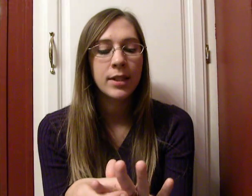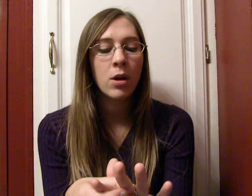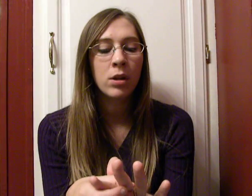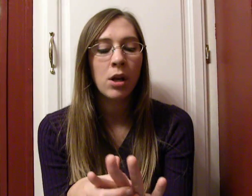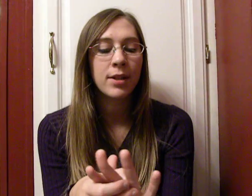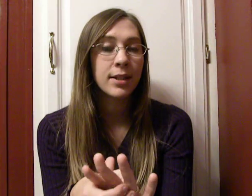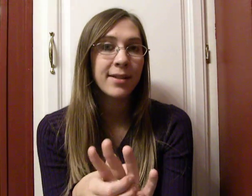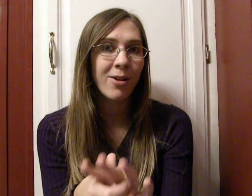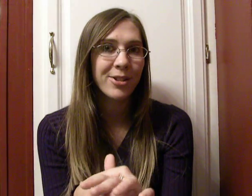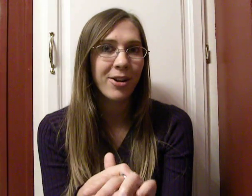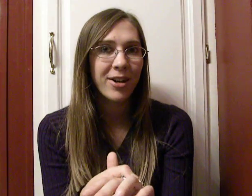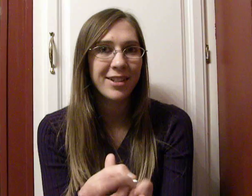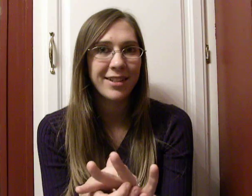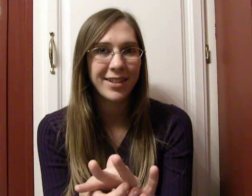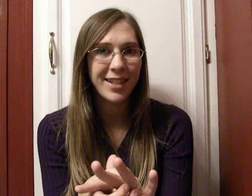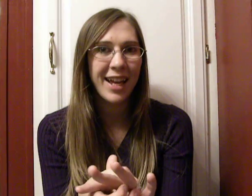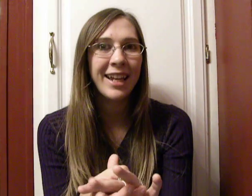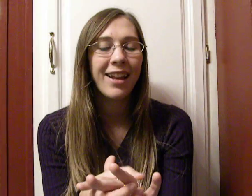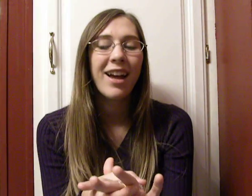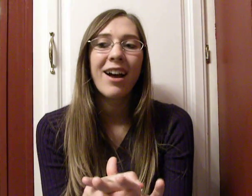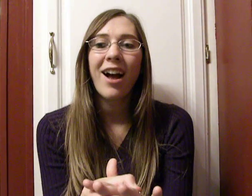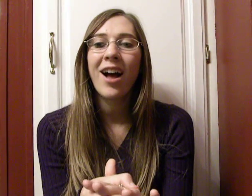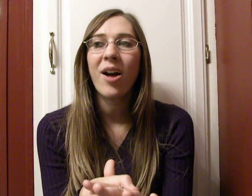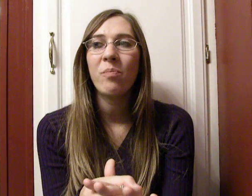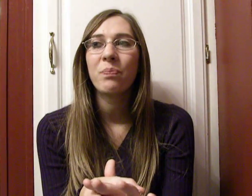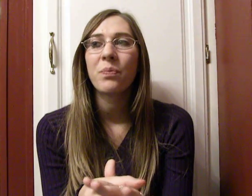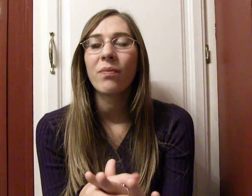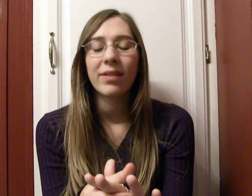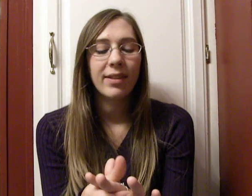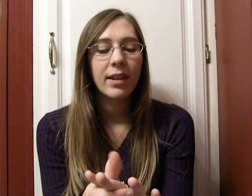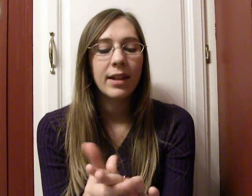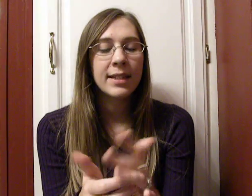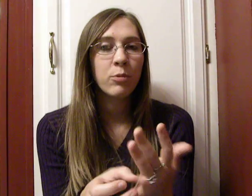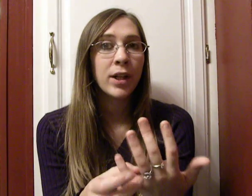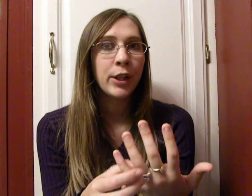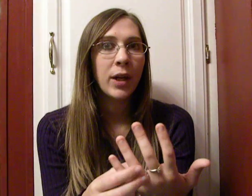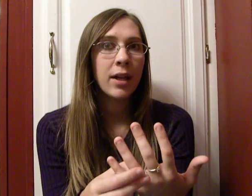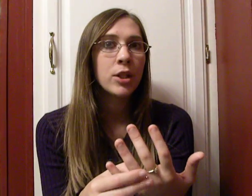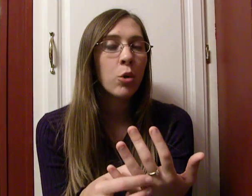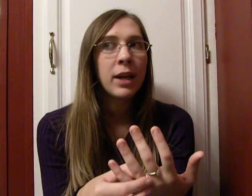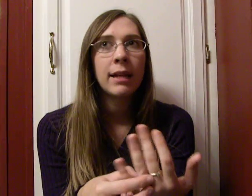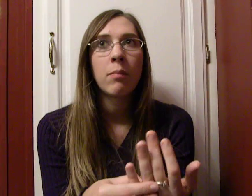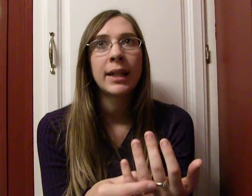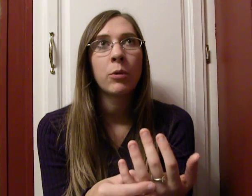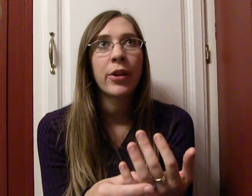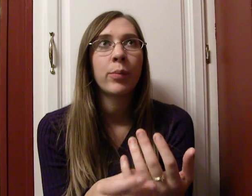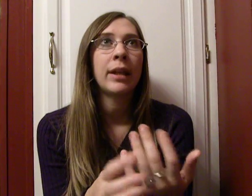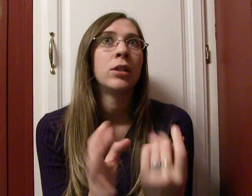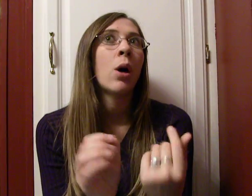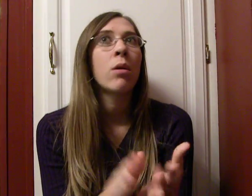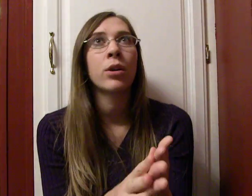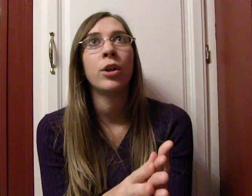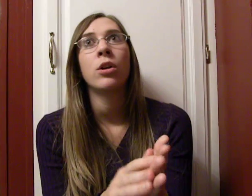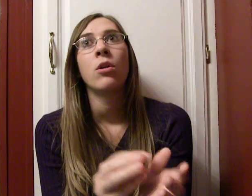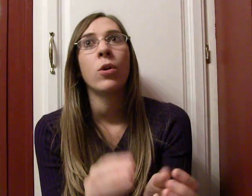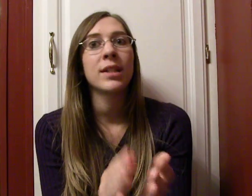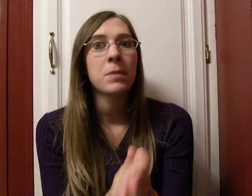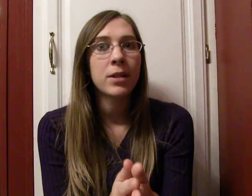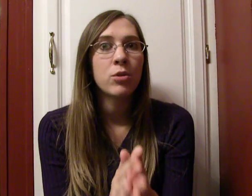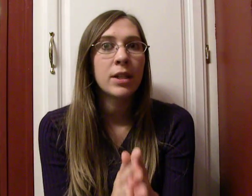it's called Austin's All Stars. It's a site. Um, it's where you can donate money, whether it be a dollar or something, to